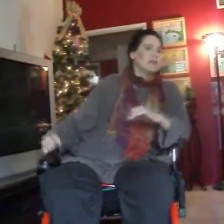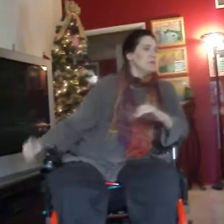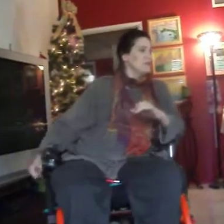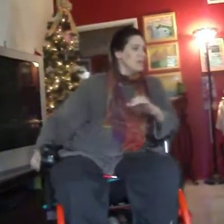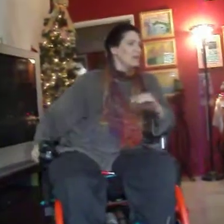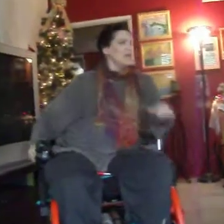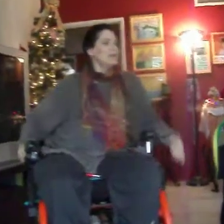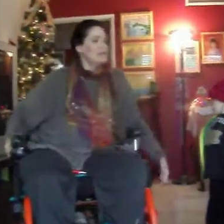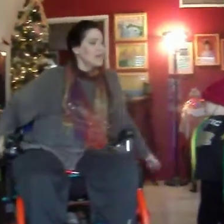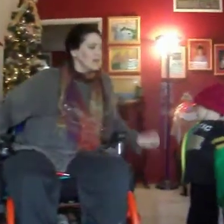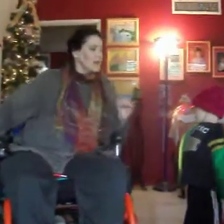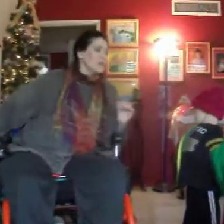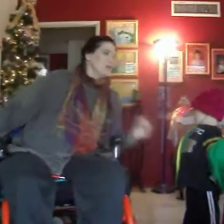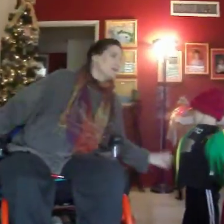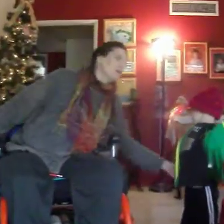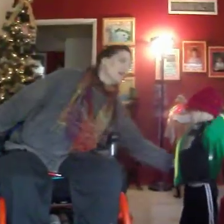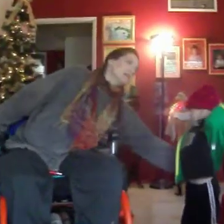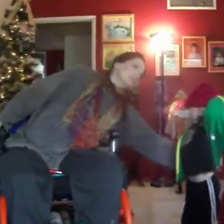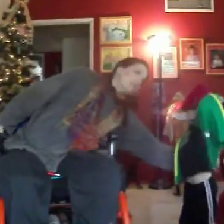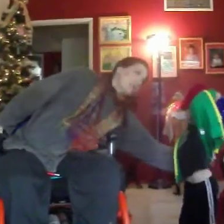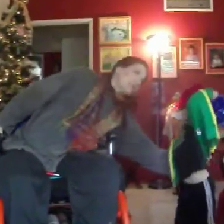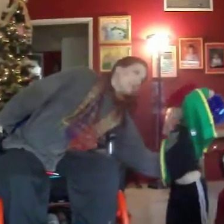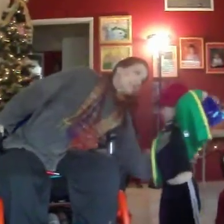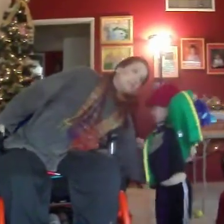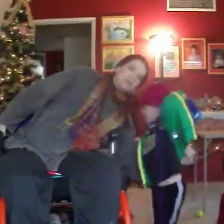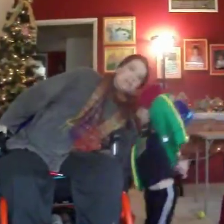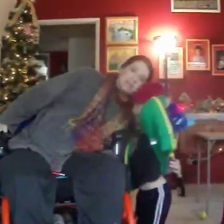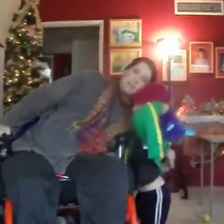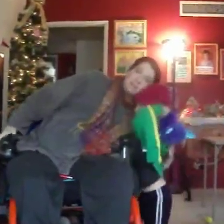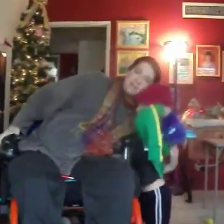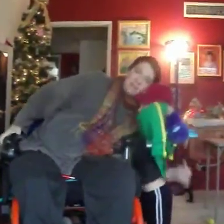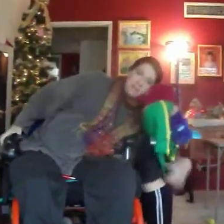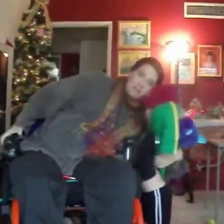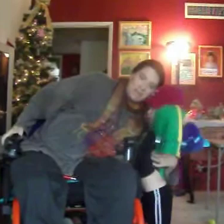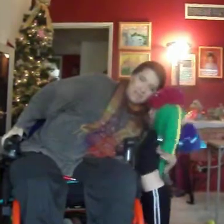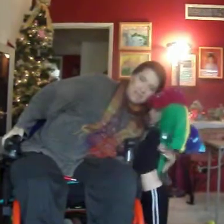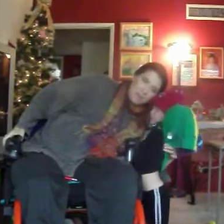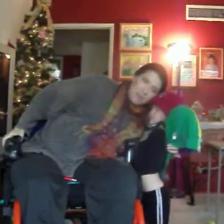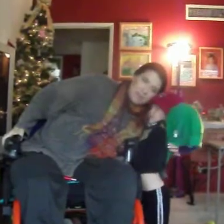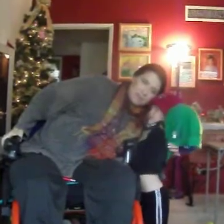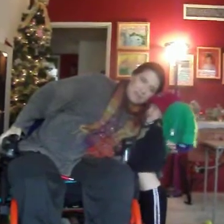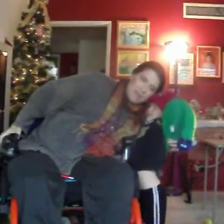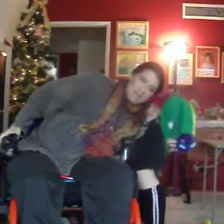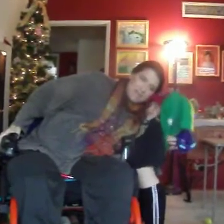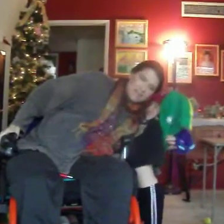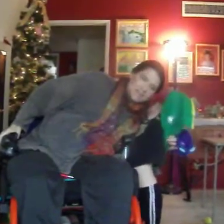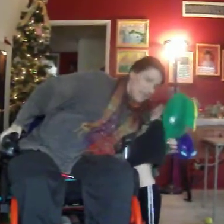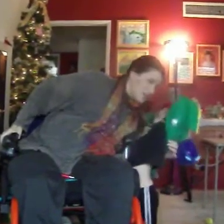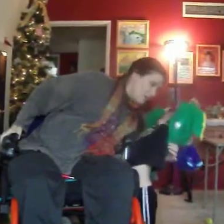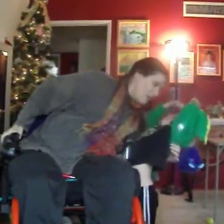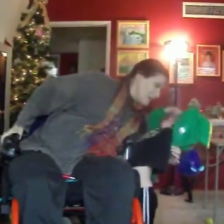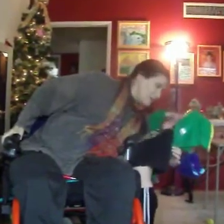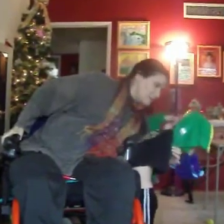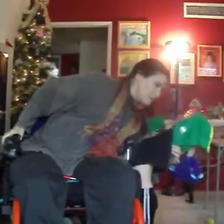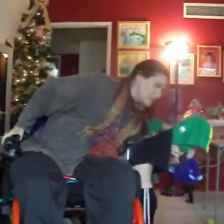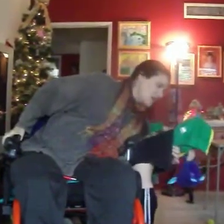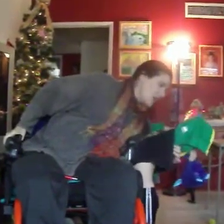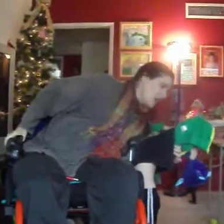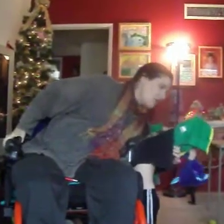Come here, Jaden. Come here. Say Merry Christmas. Say Merry Christmas. I'm tired. Oh,